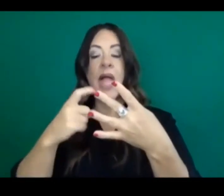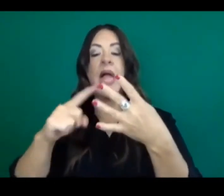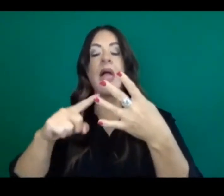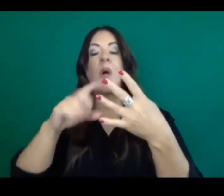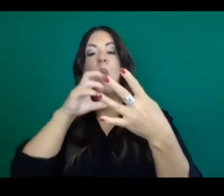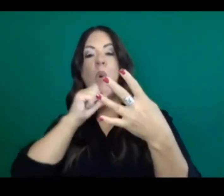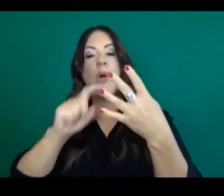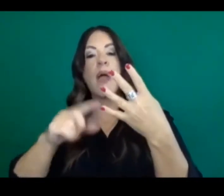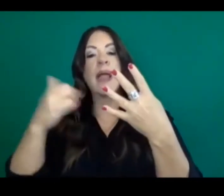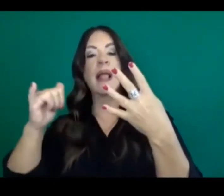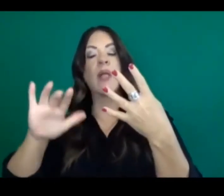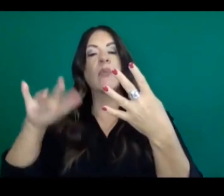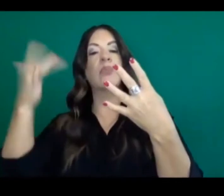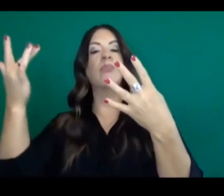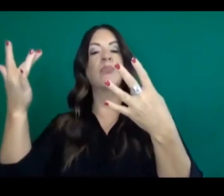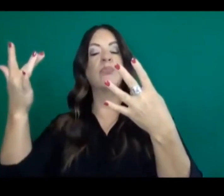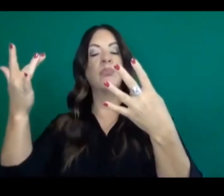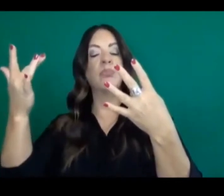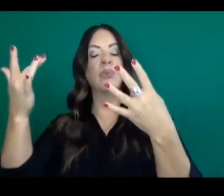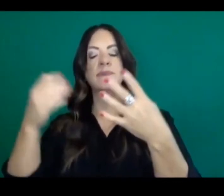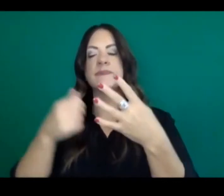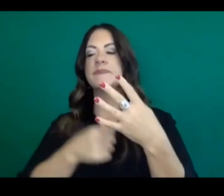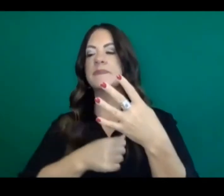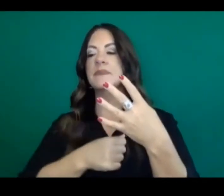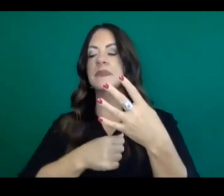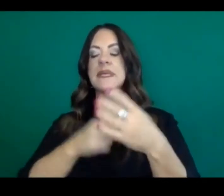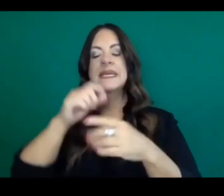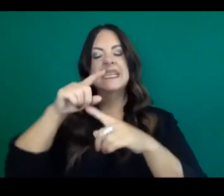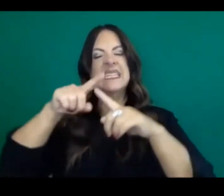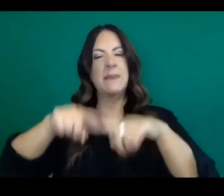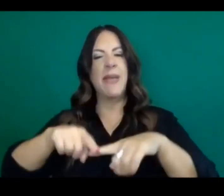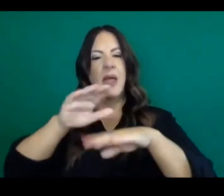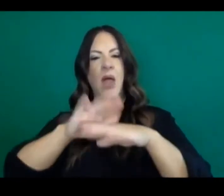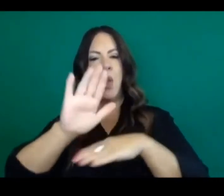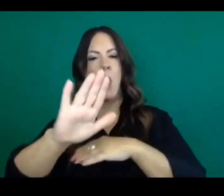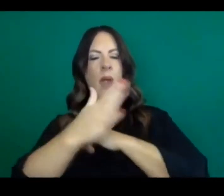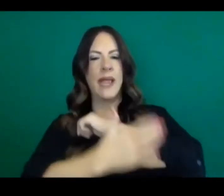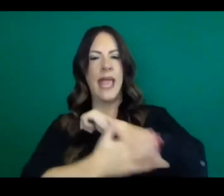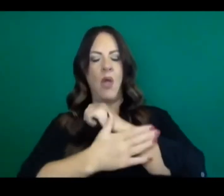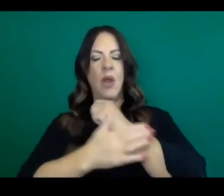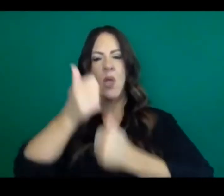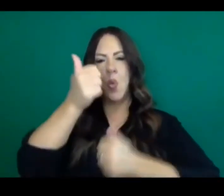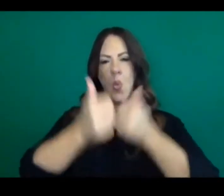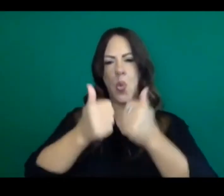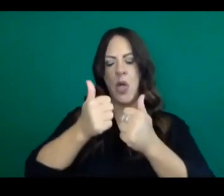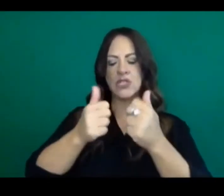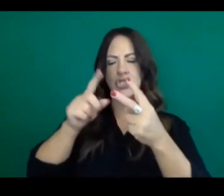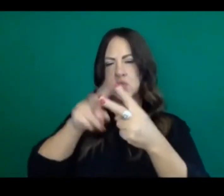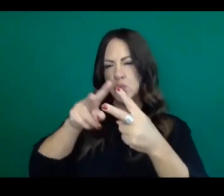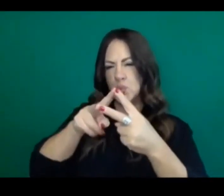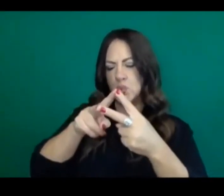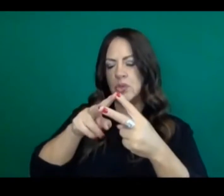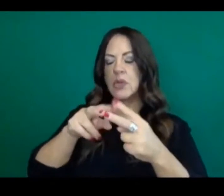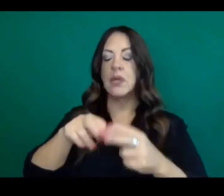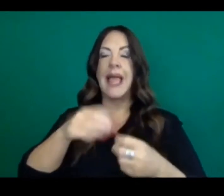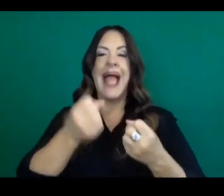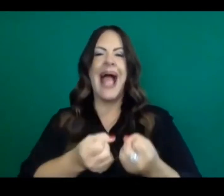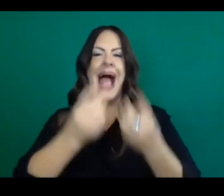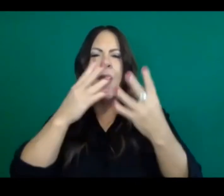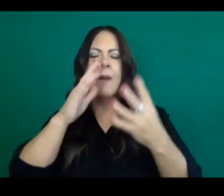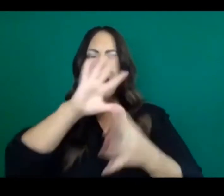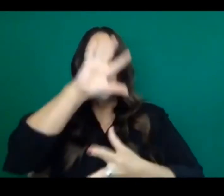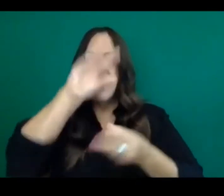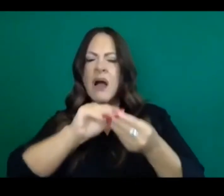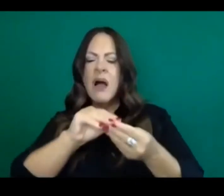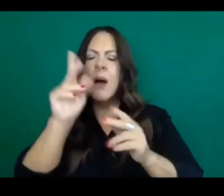based on how a county is performing in two key metrics that you're accustomed to. One is test positivity over a